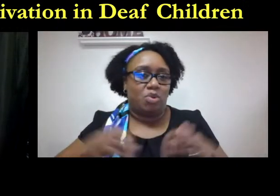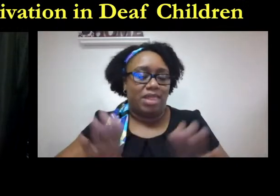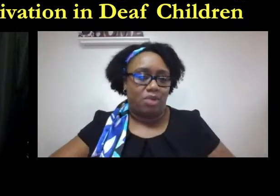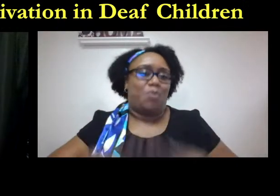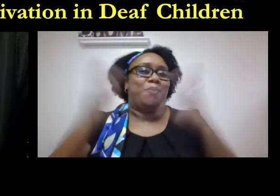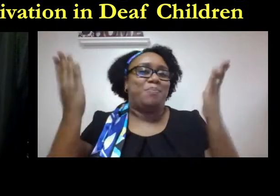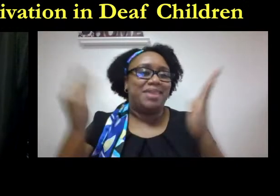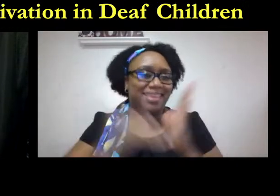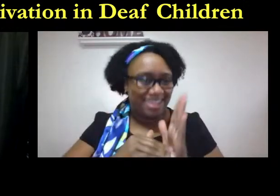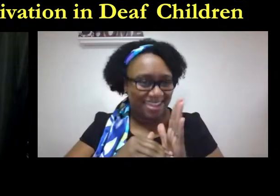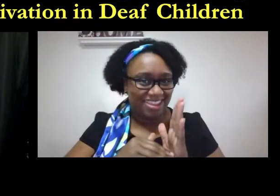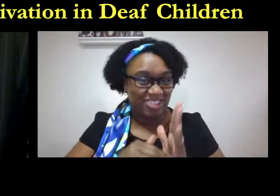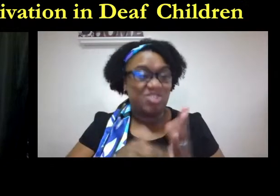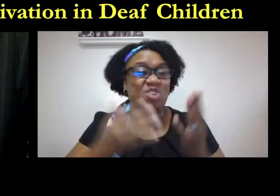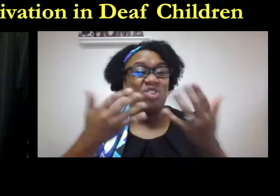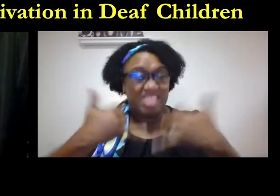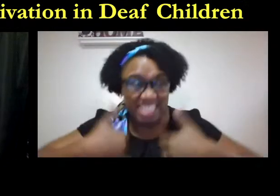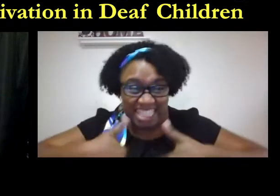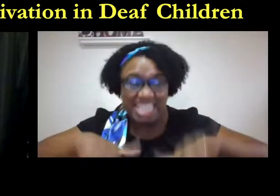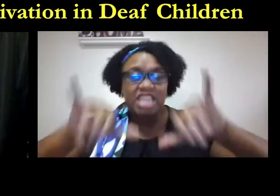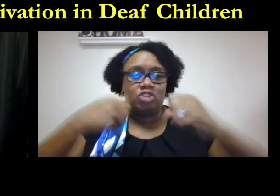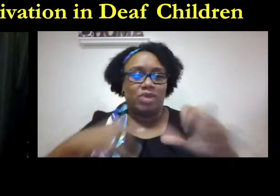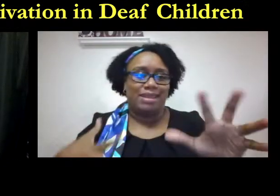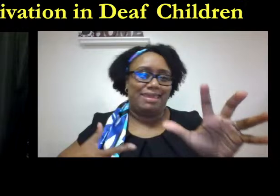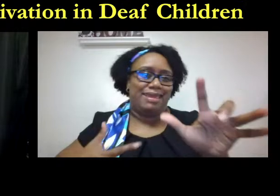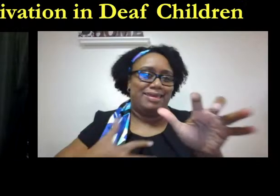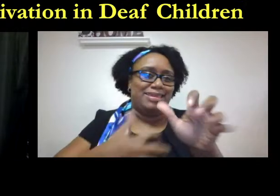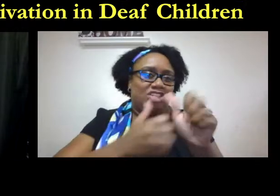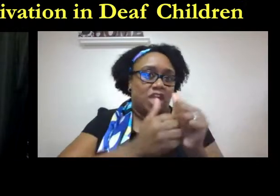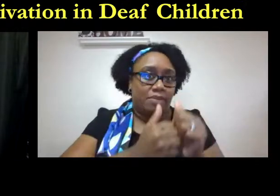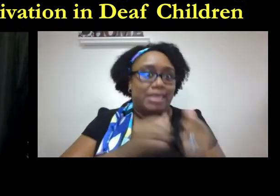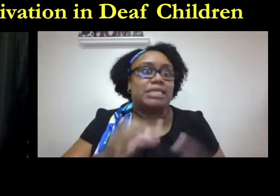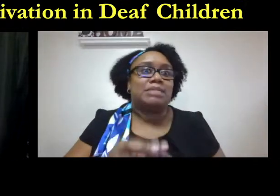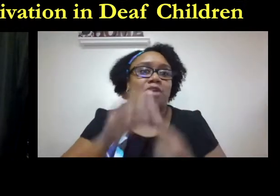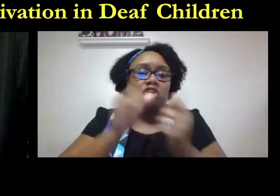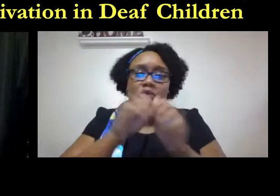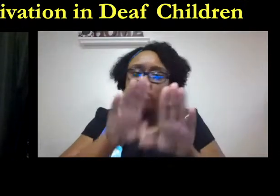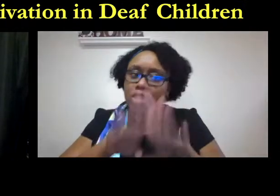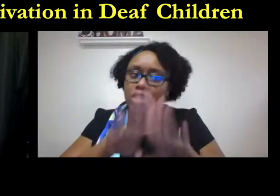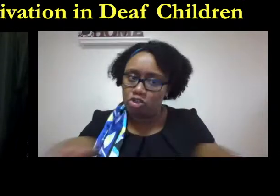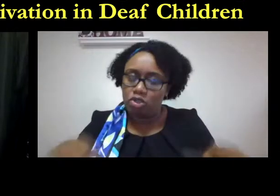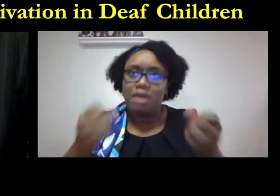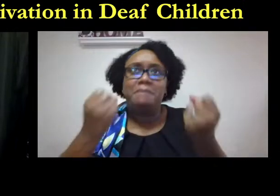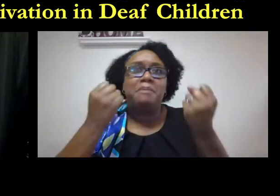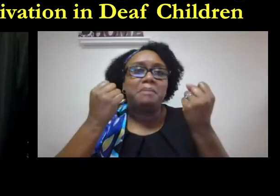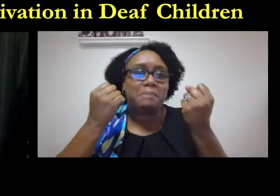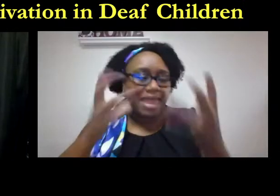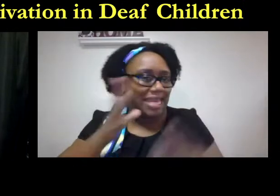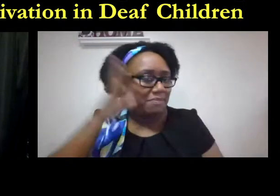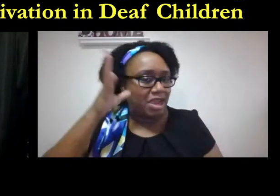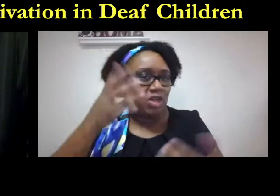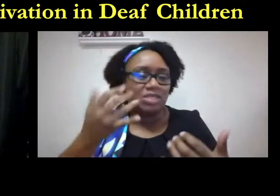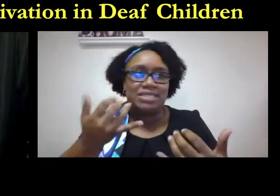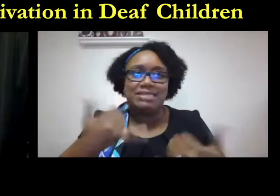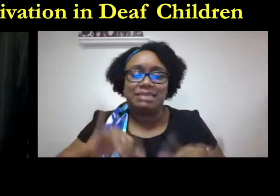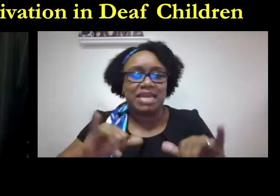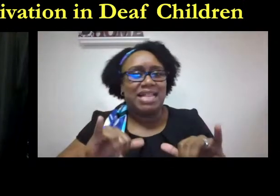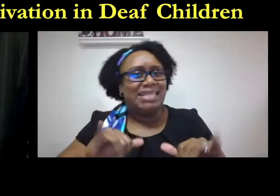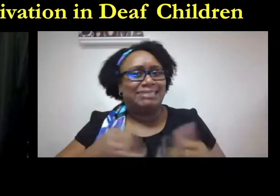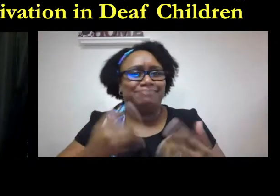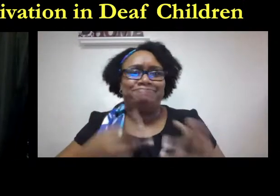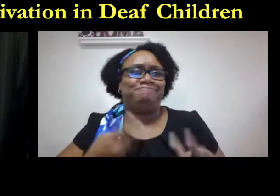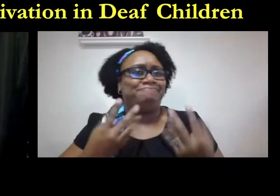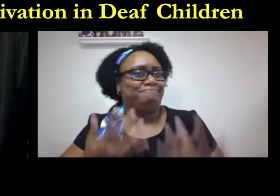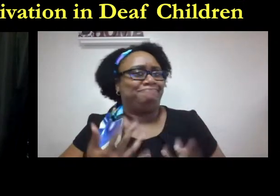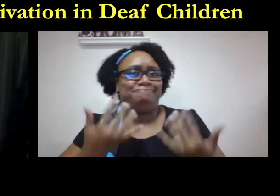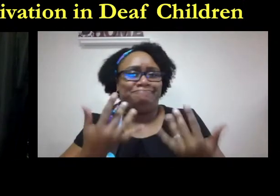because nobody could schedule appointments until the covid restrictions were lifted and so there